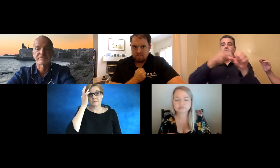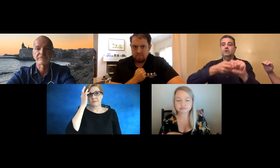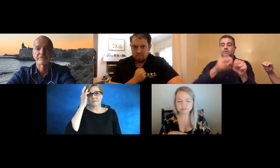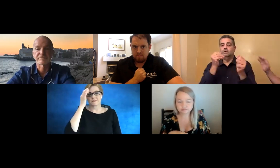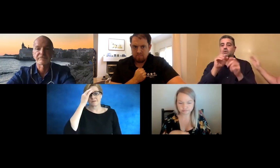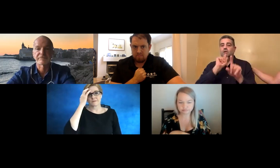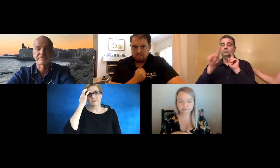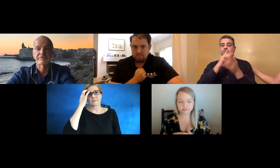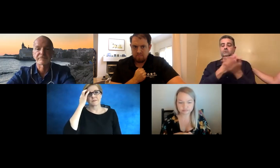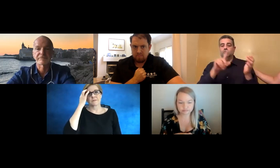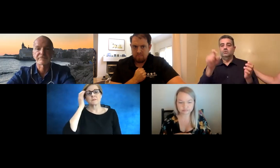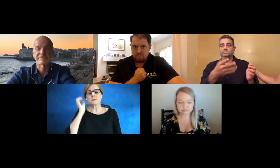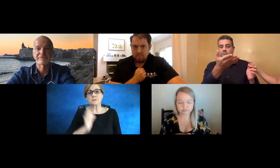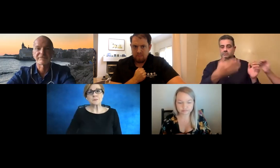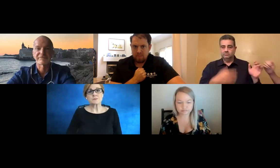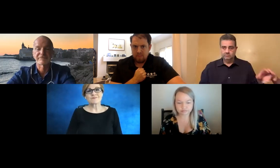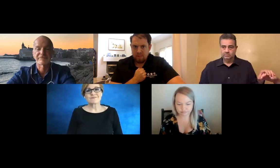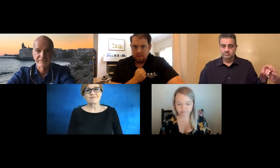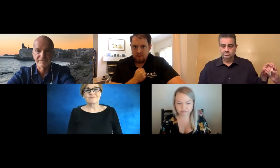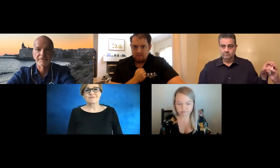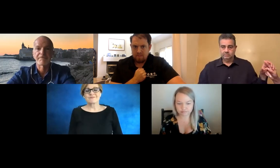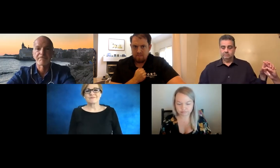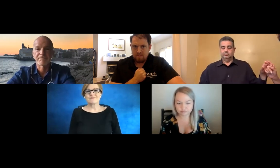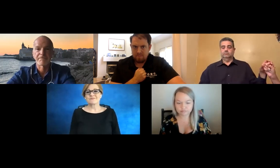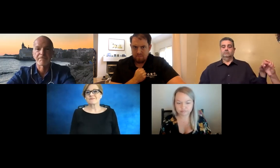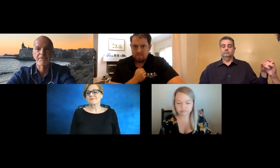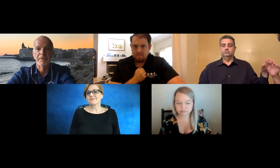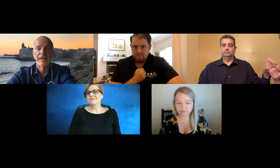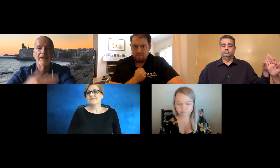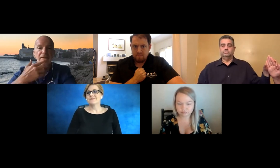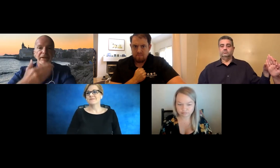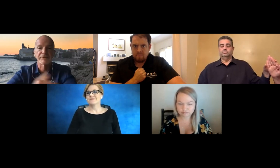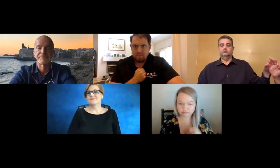And Tor, feel free to jump in to answer any of the questions that you'd like.